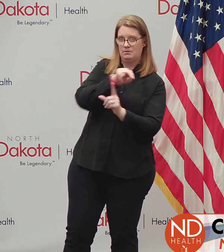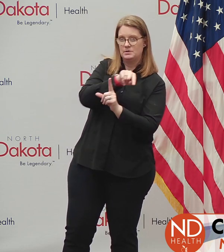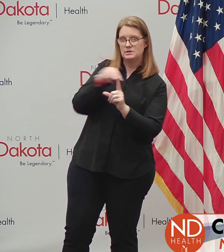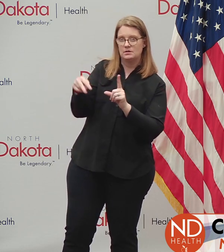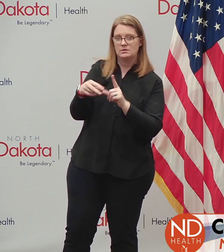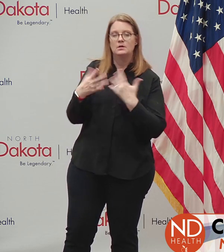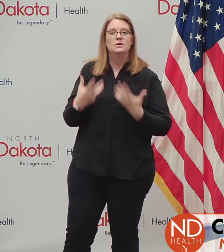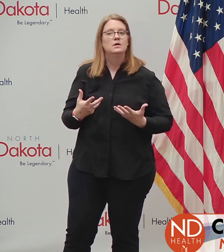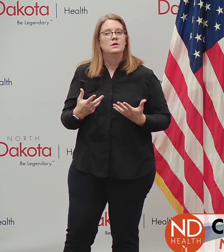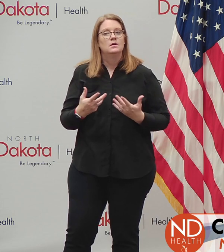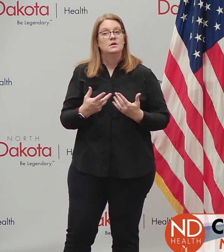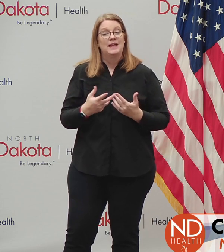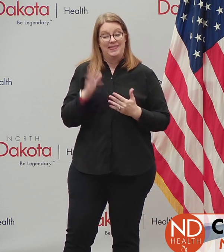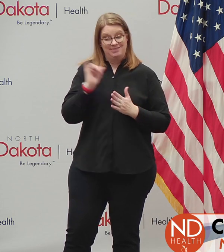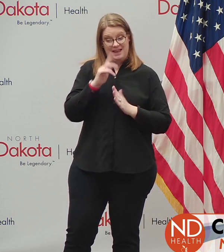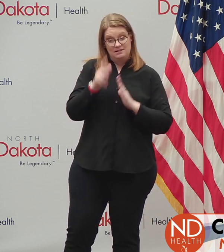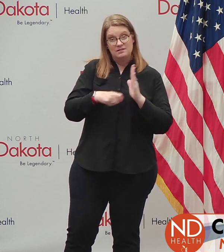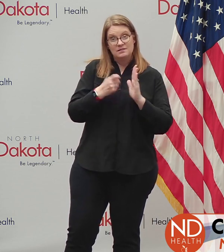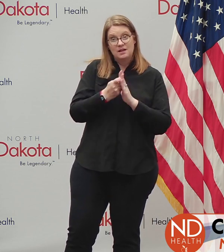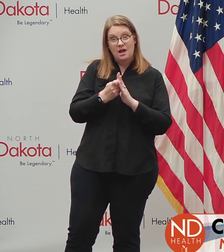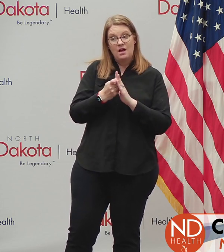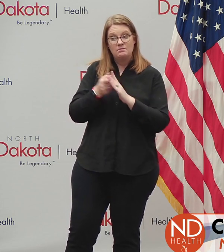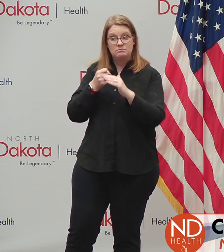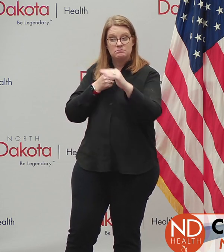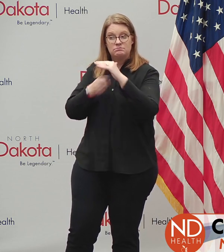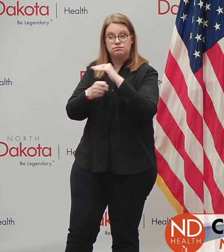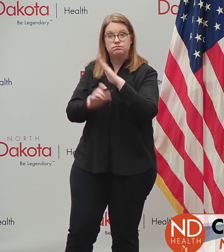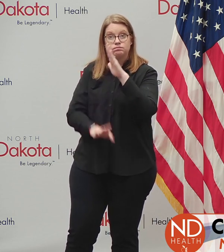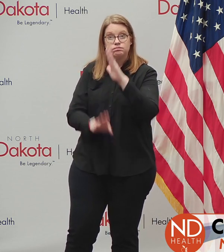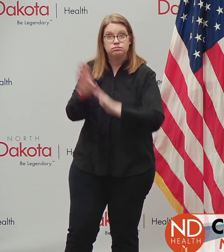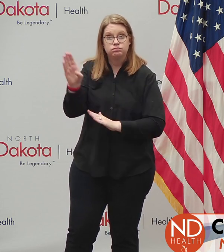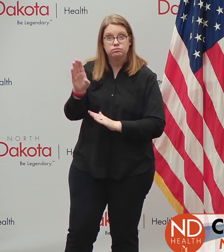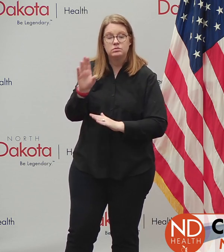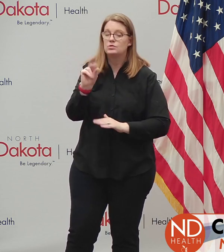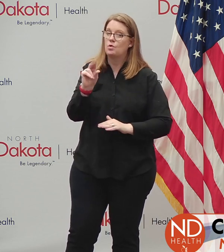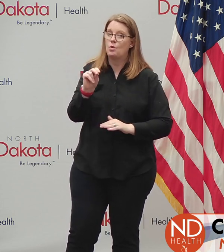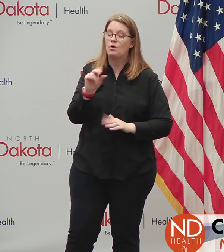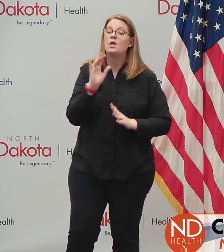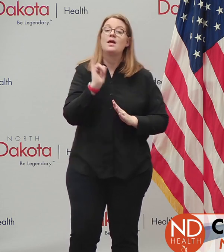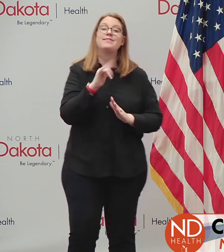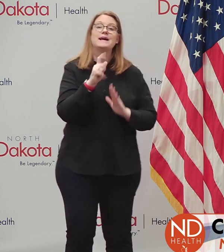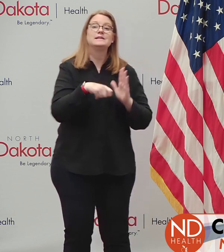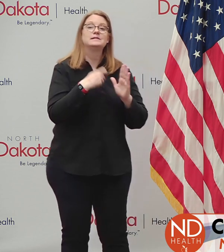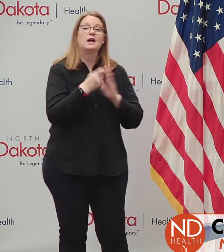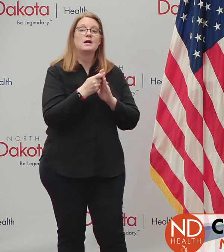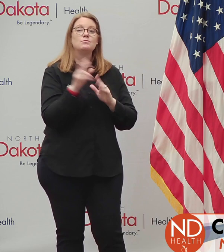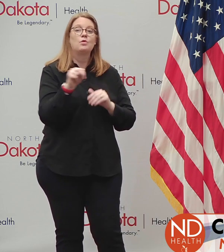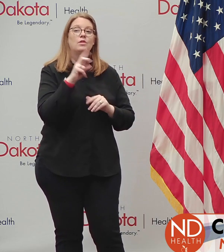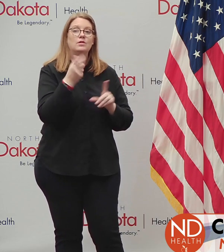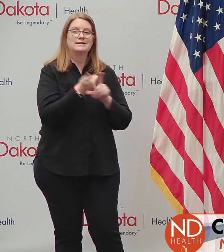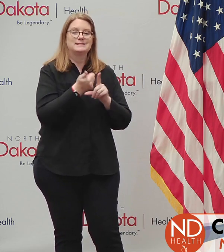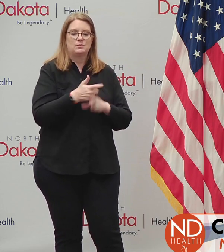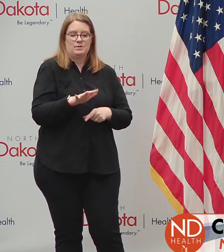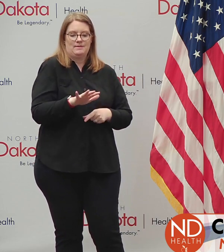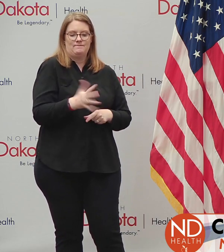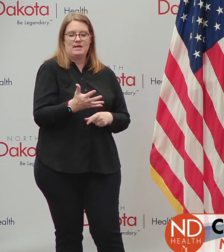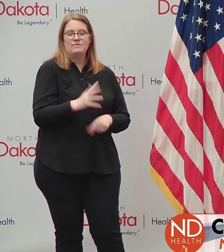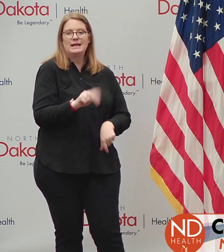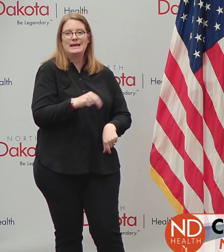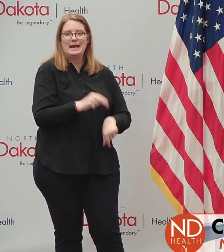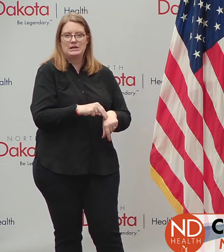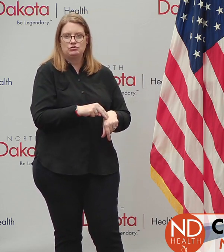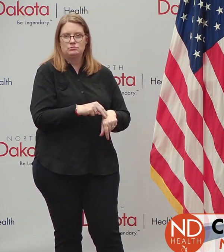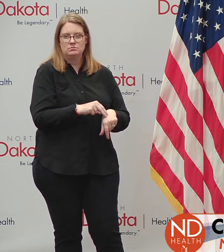obviously didn't occur at that time. And at the time, North Dakota ranked fifth in the nation as it relates to